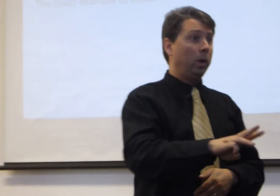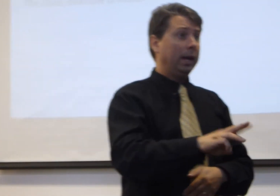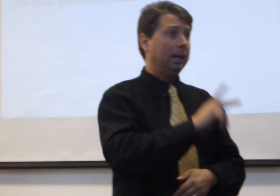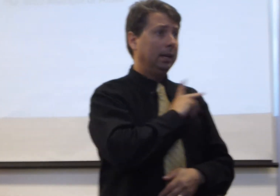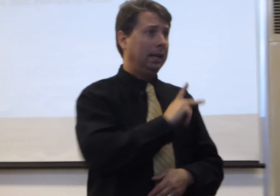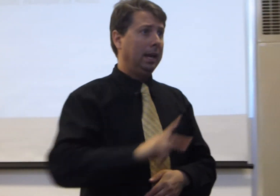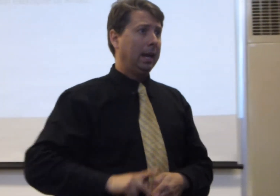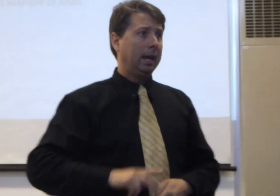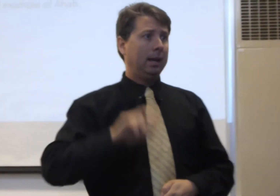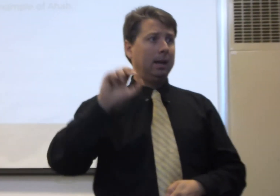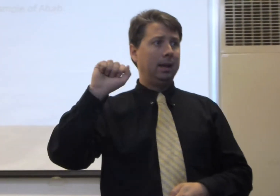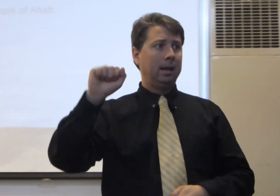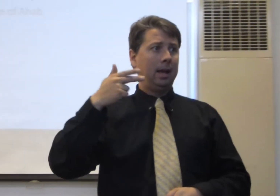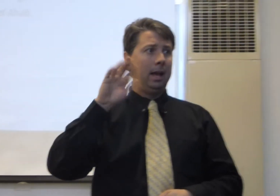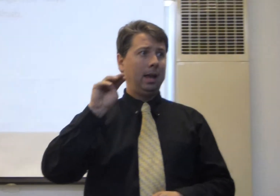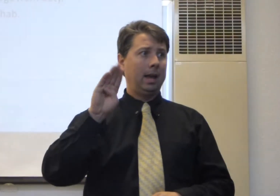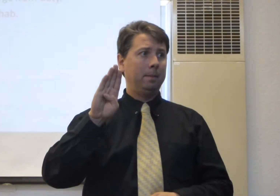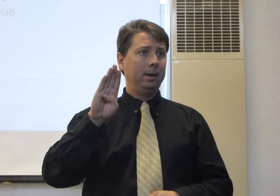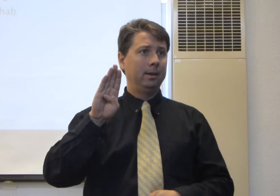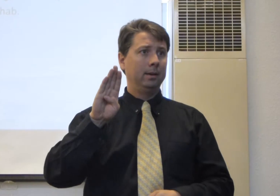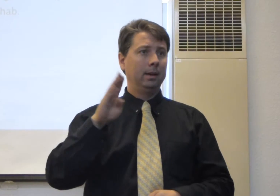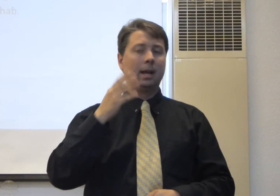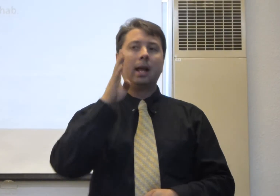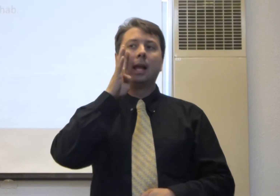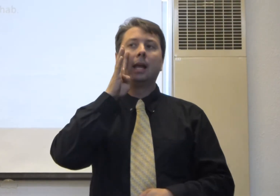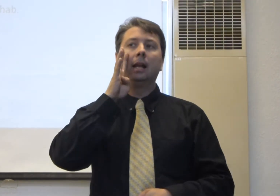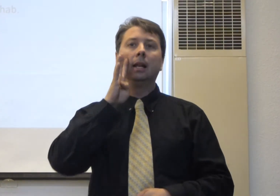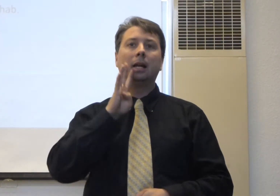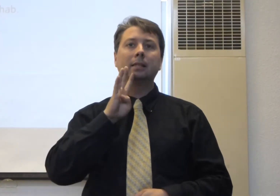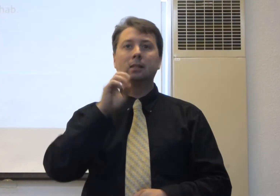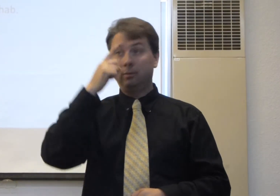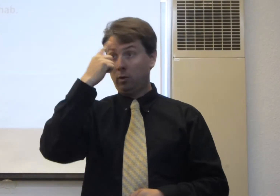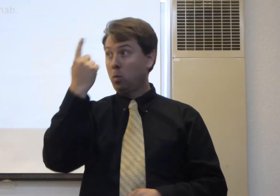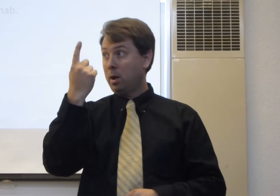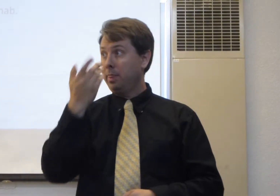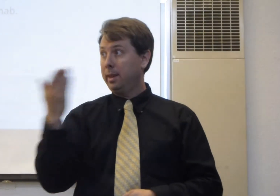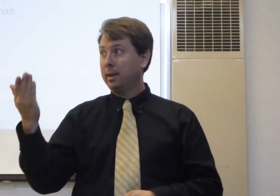wicked king Ahab, he lusted for one thing.